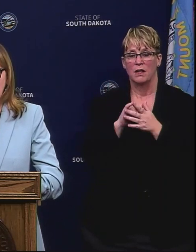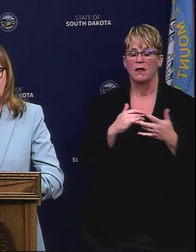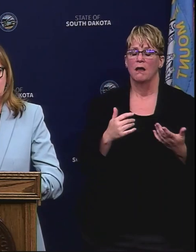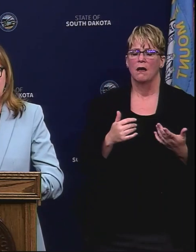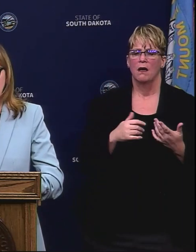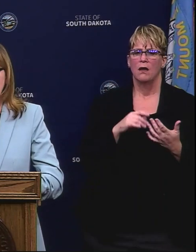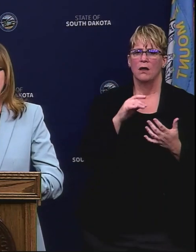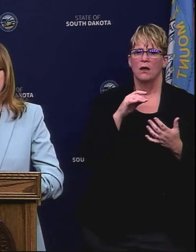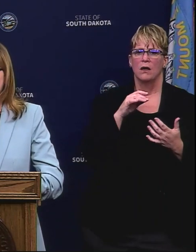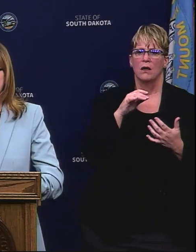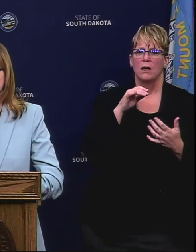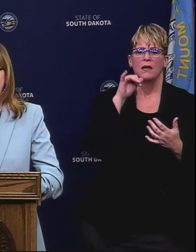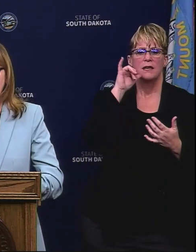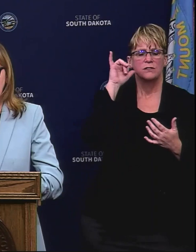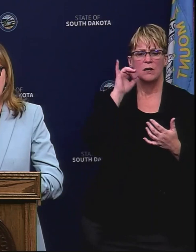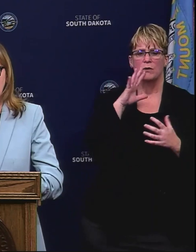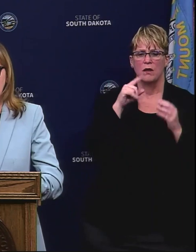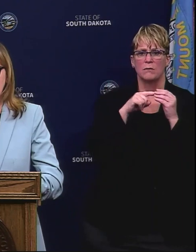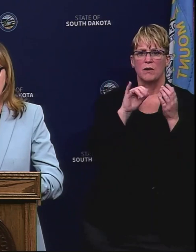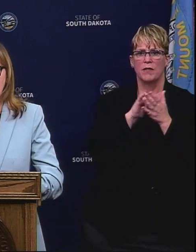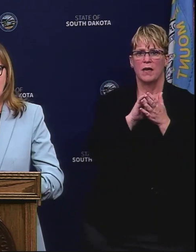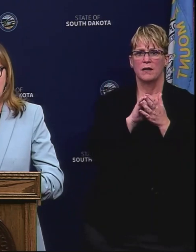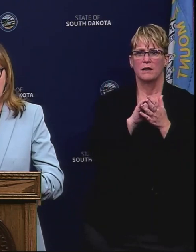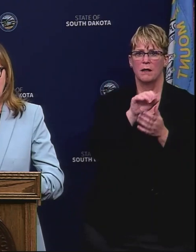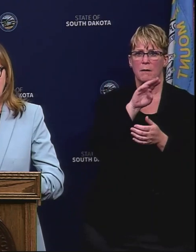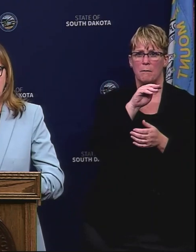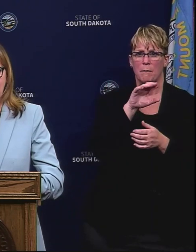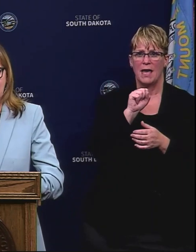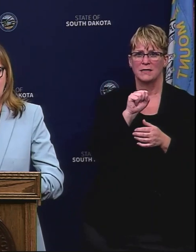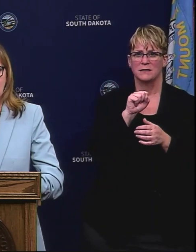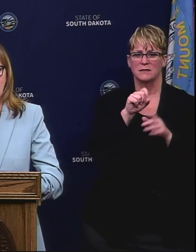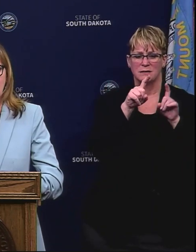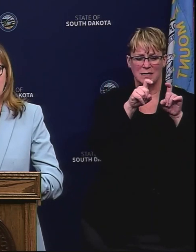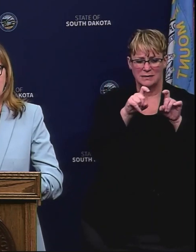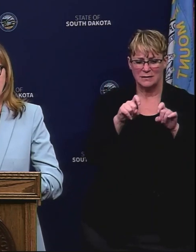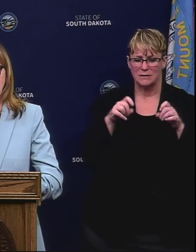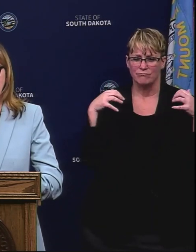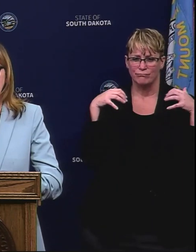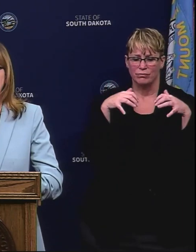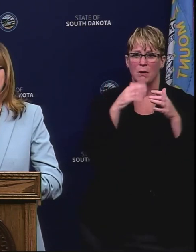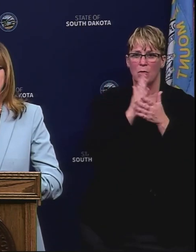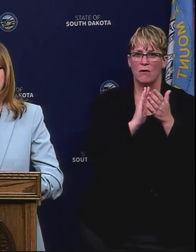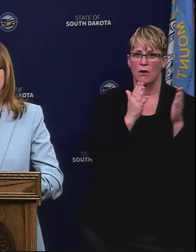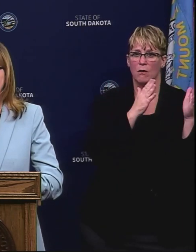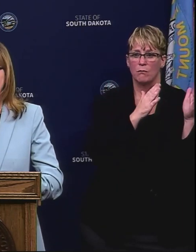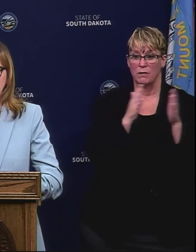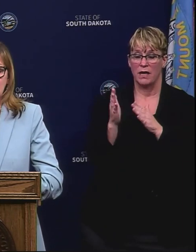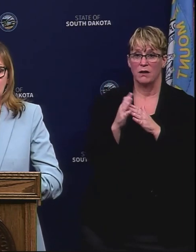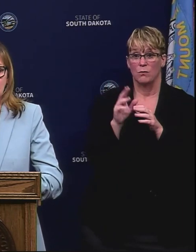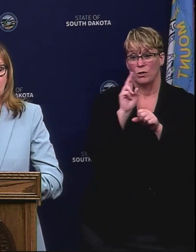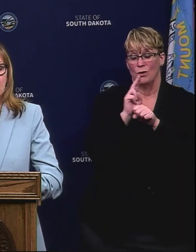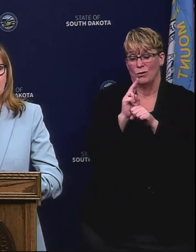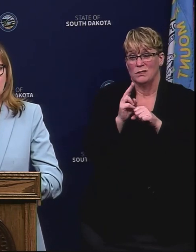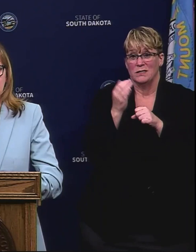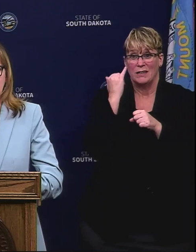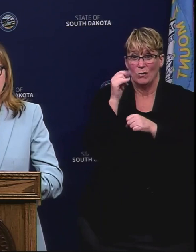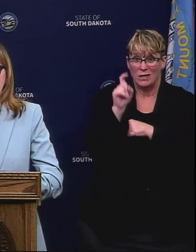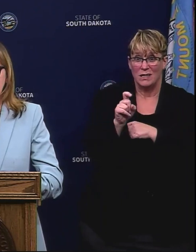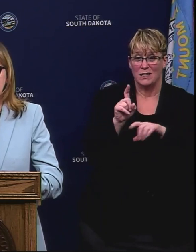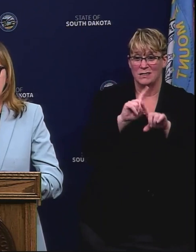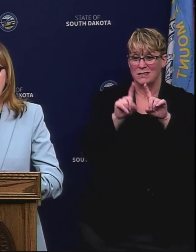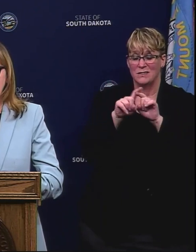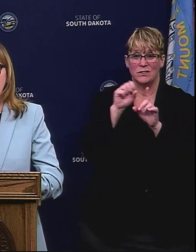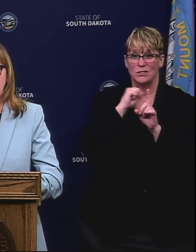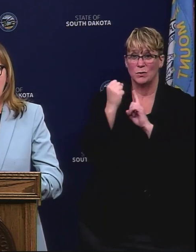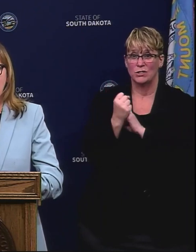as we talked about yesterday we're certainly open. Mass testing is a part of our plan and we would be looking to use it in several different